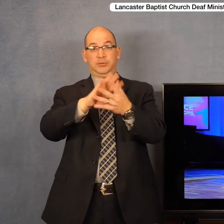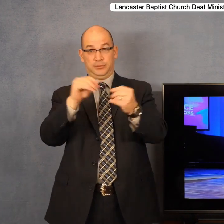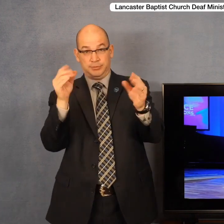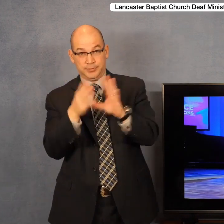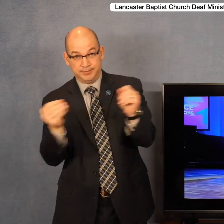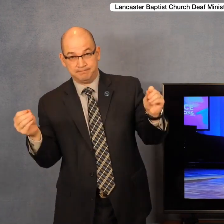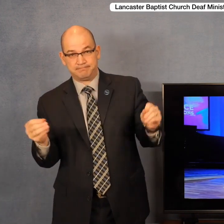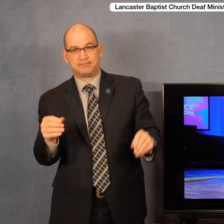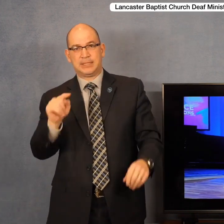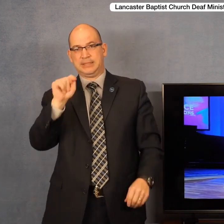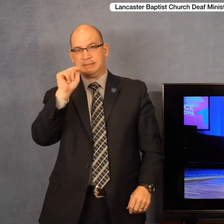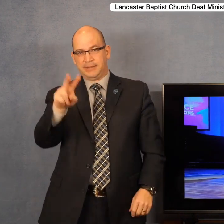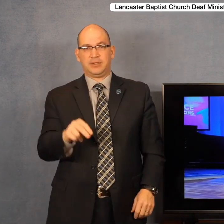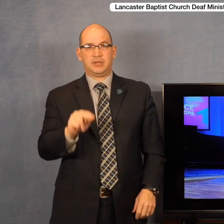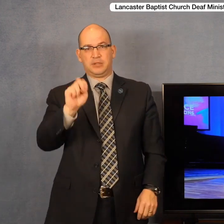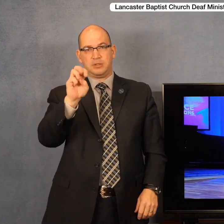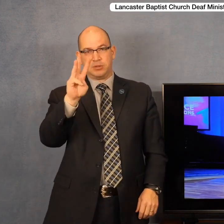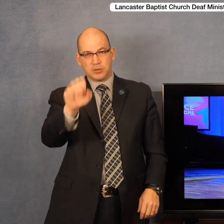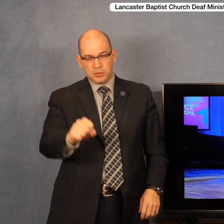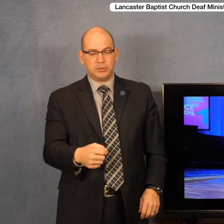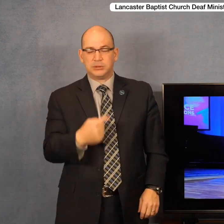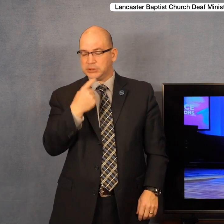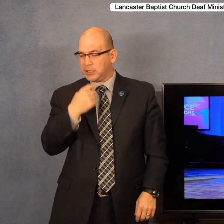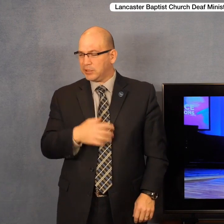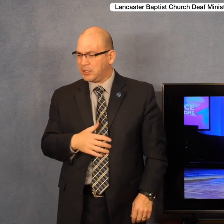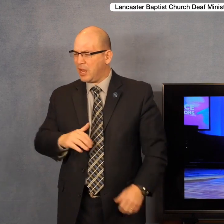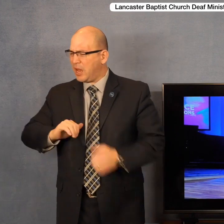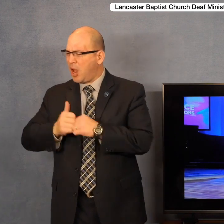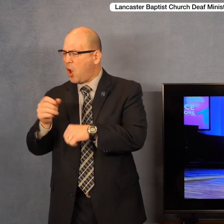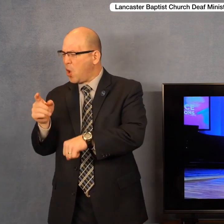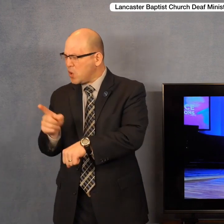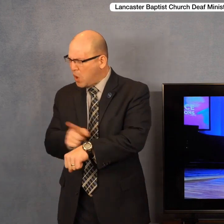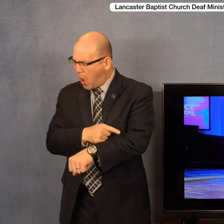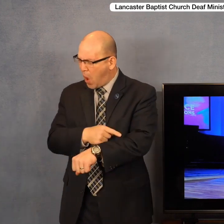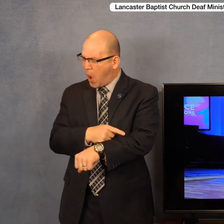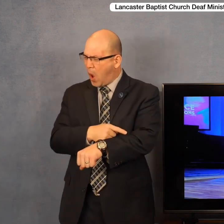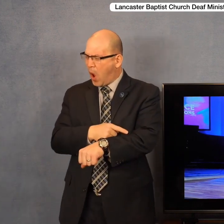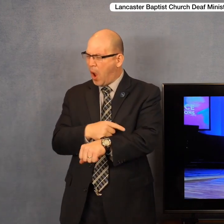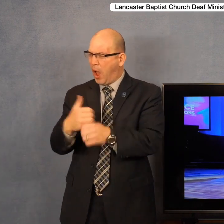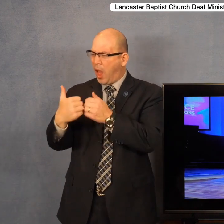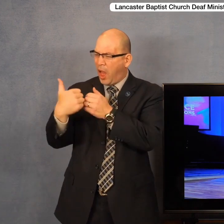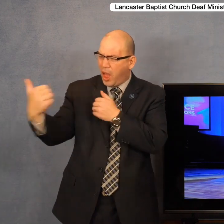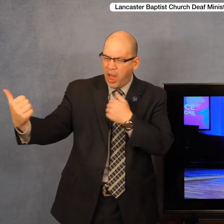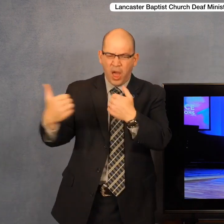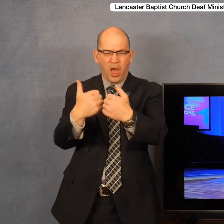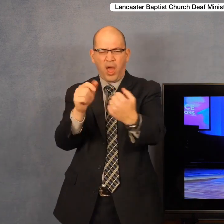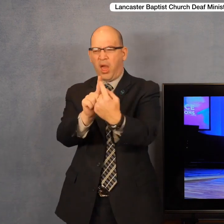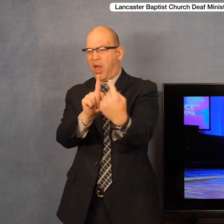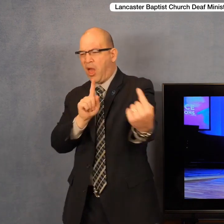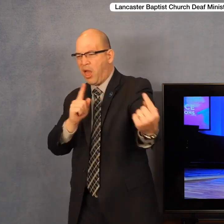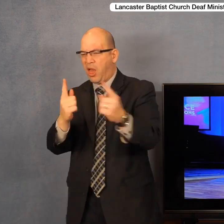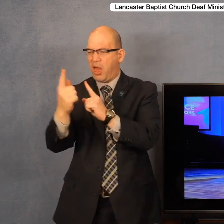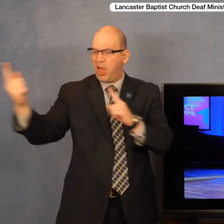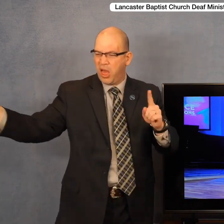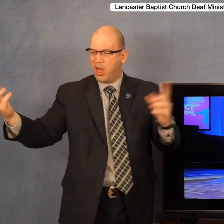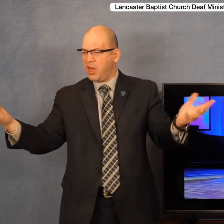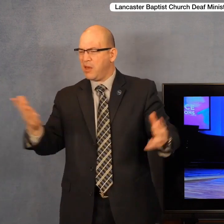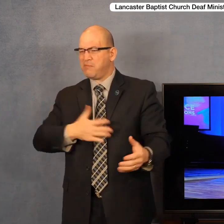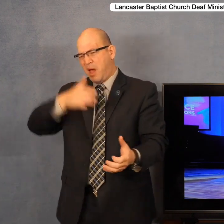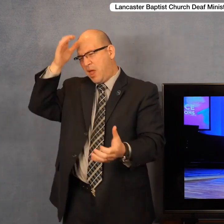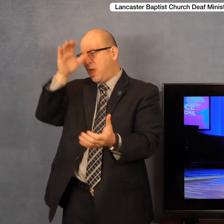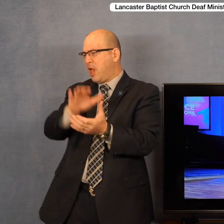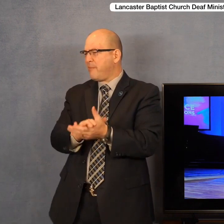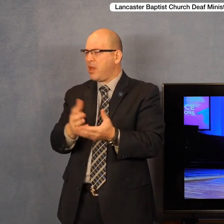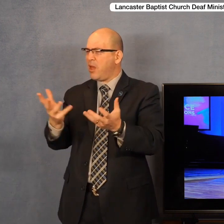news anchor who retweeted this past week. She said, how long is this social distancing supposed to last? My husband